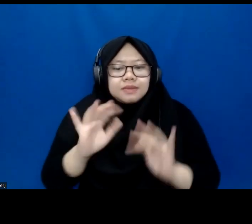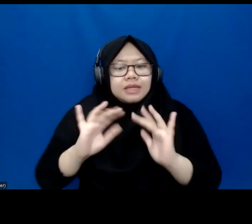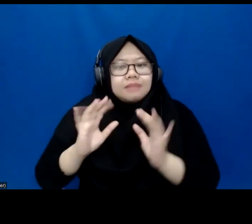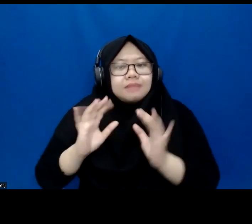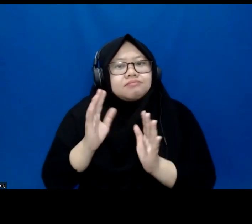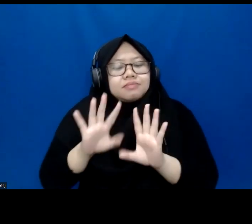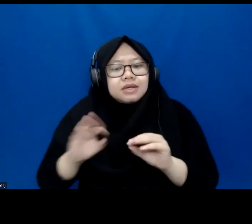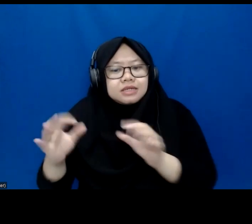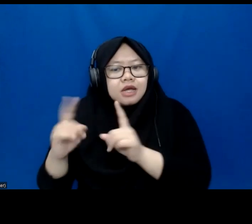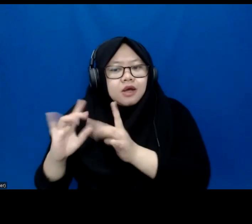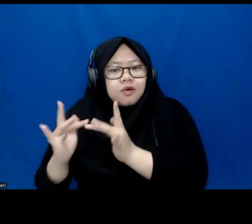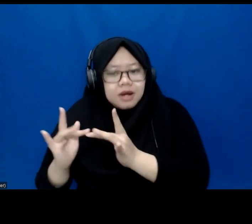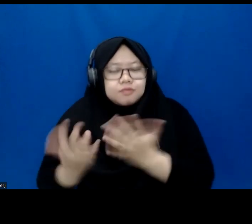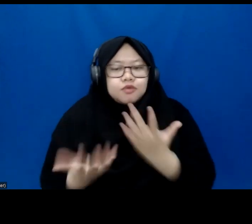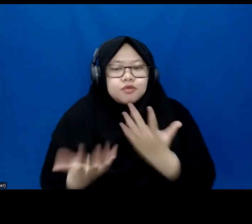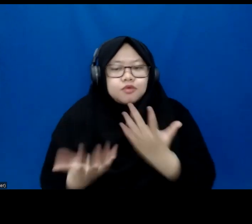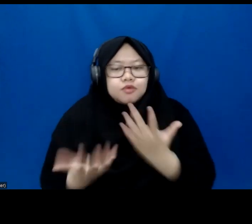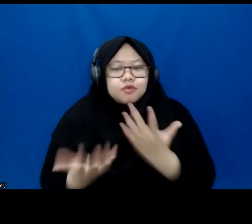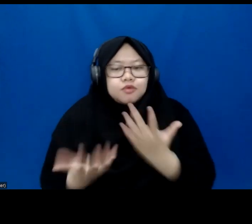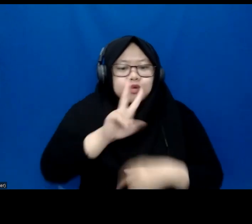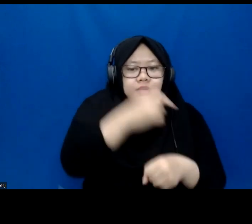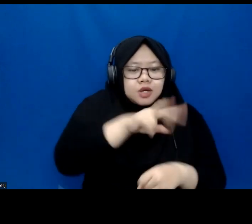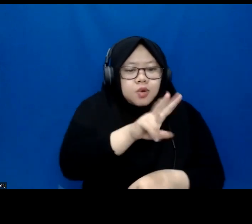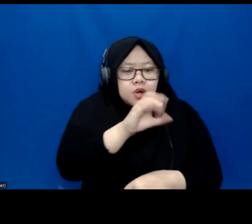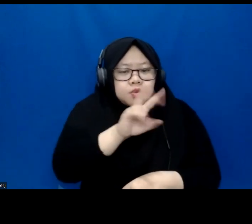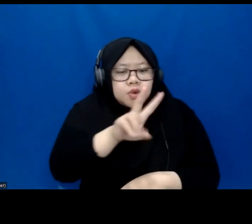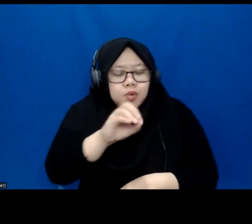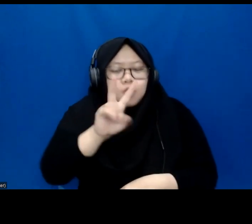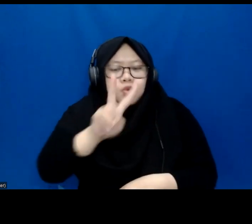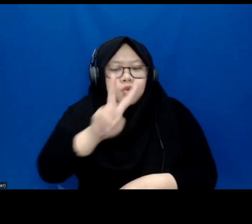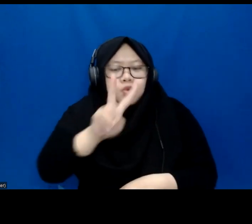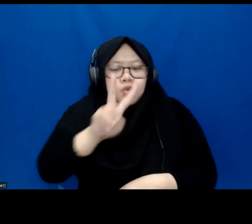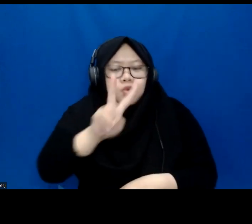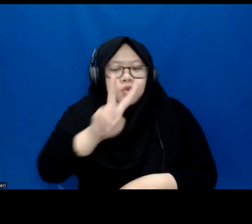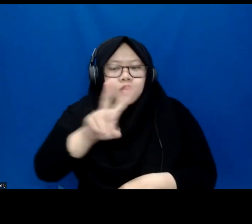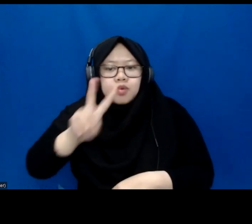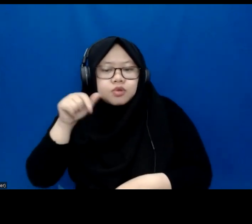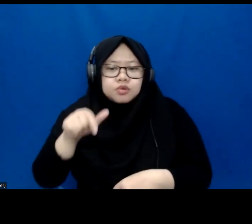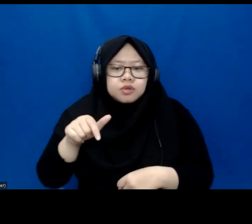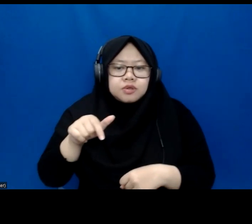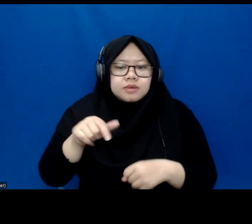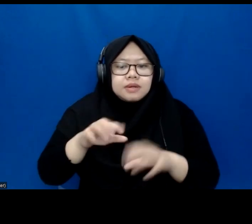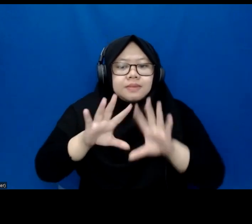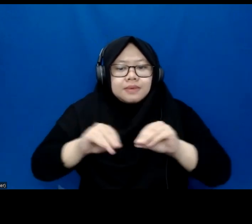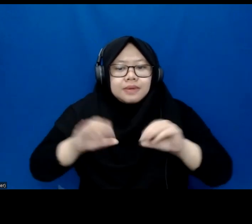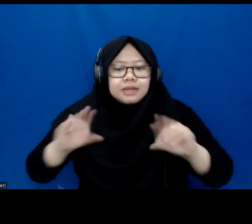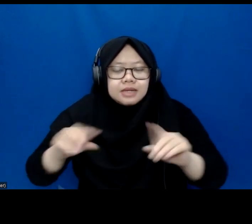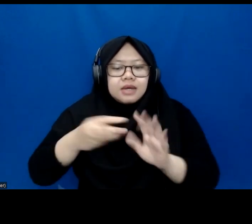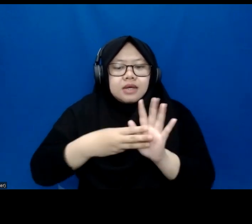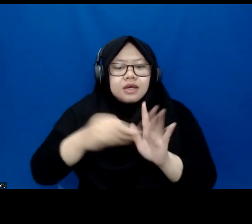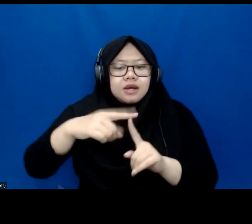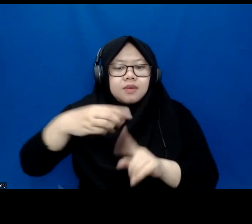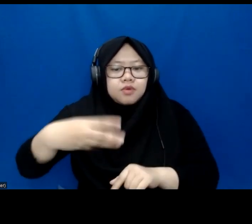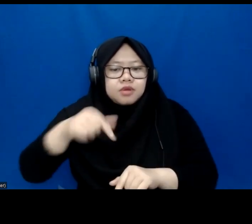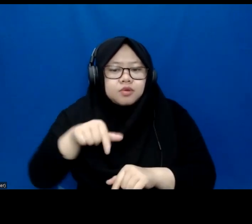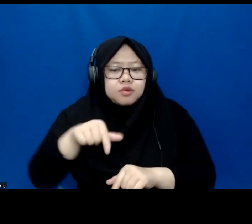years, in 2020, 2021, remote work has been sort of like said that, you know, it has been the main thing that has been helping many, many